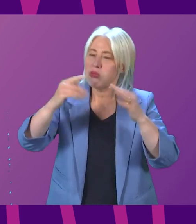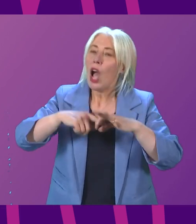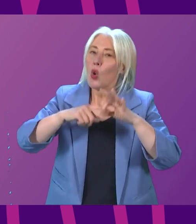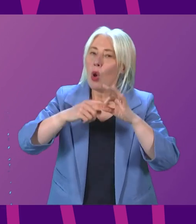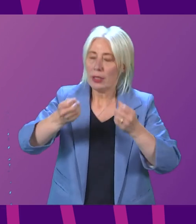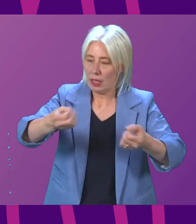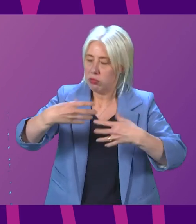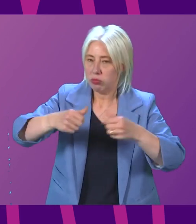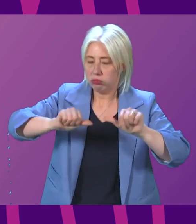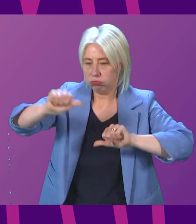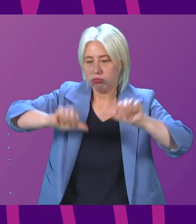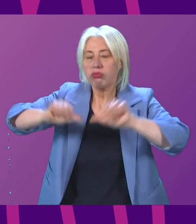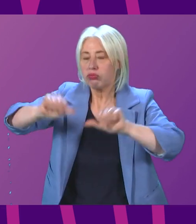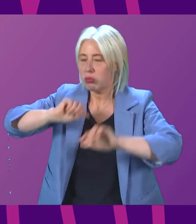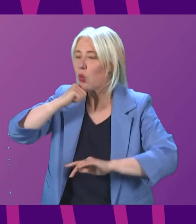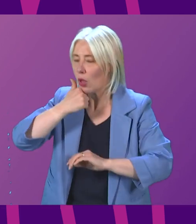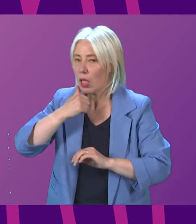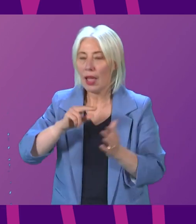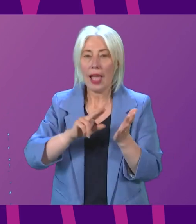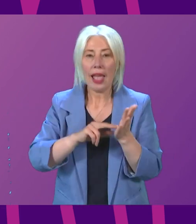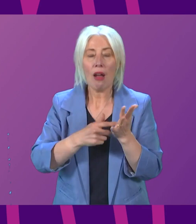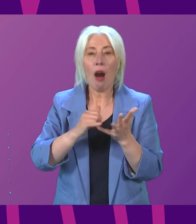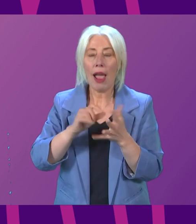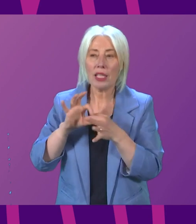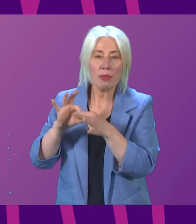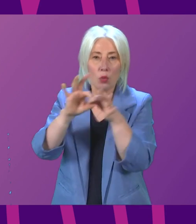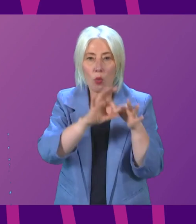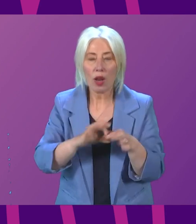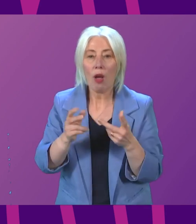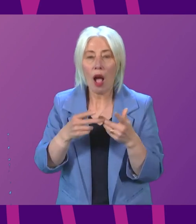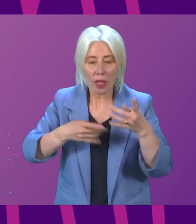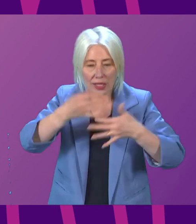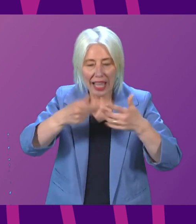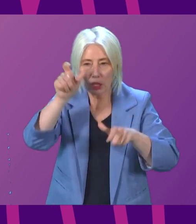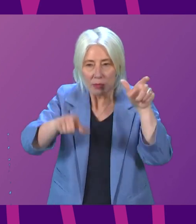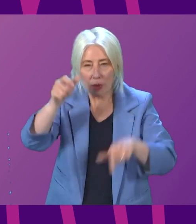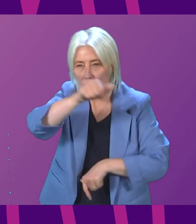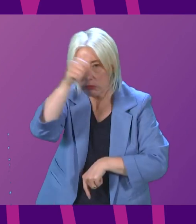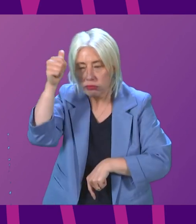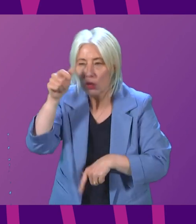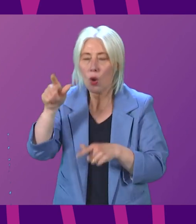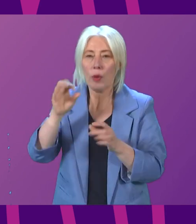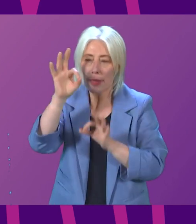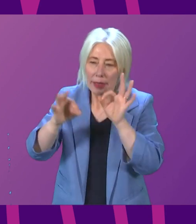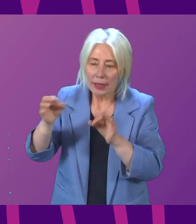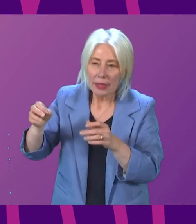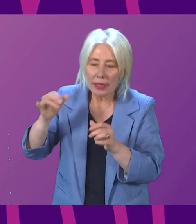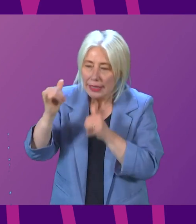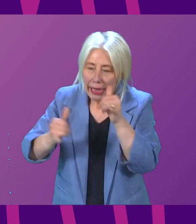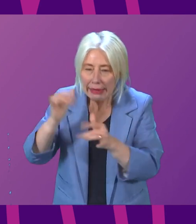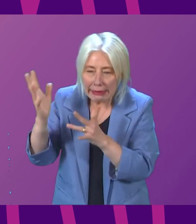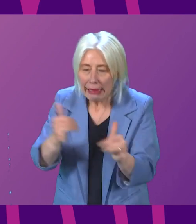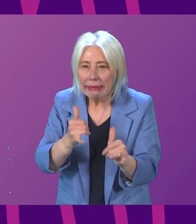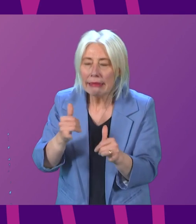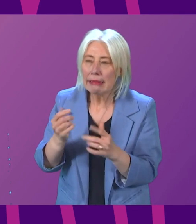As I have said previously, NRS are working with a number of statisticians and experts in census and administrative data